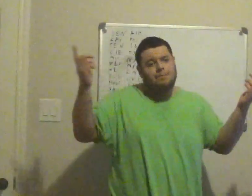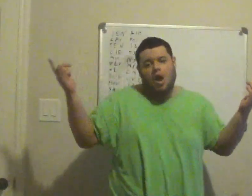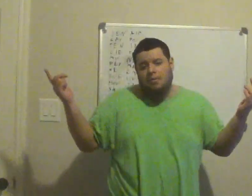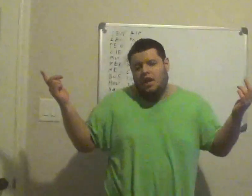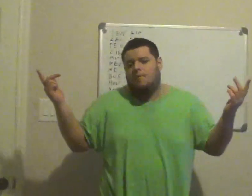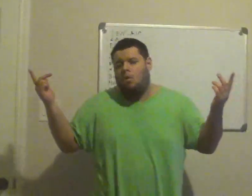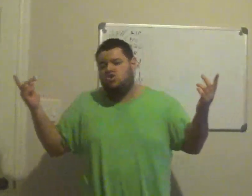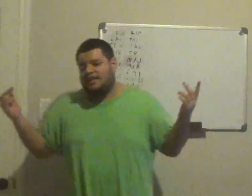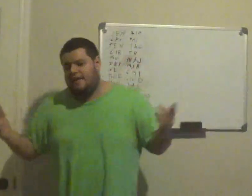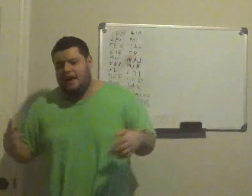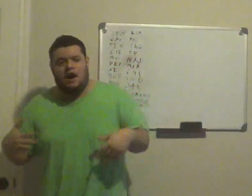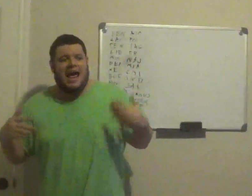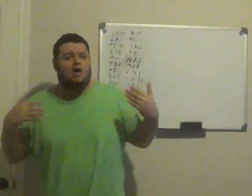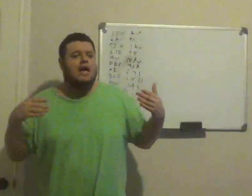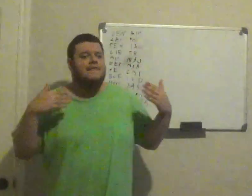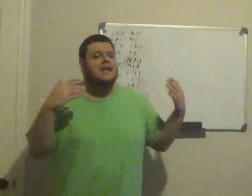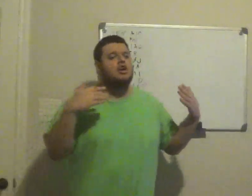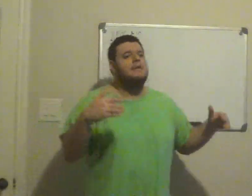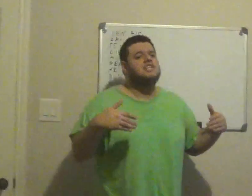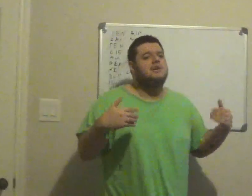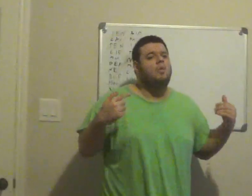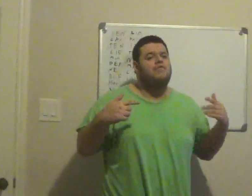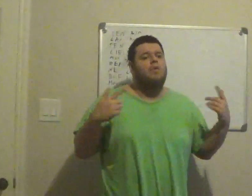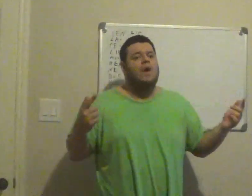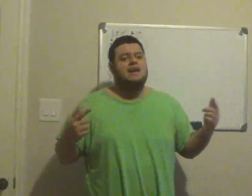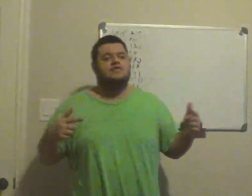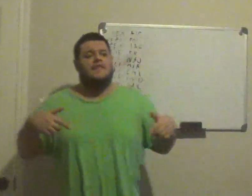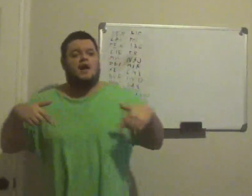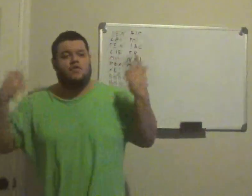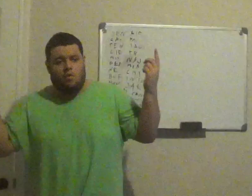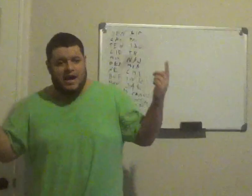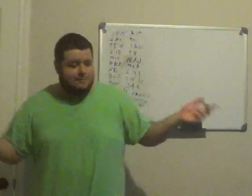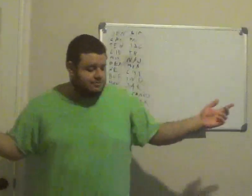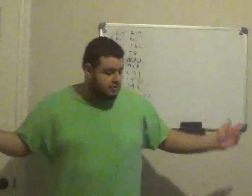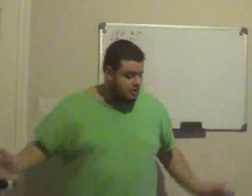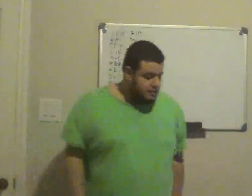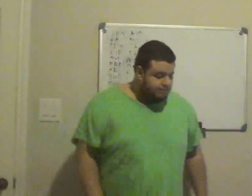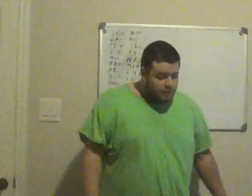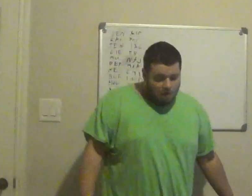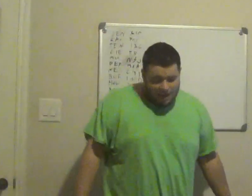probably are, most likely they are, hell, they could be cheering more for the Raiders, than they are for the Rams, alright,